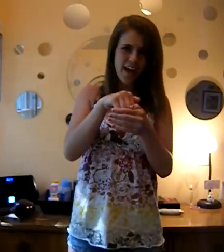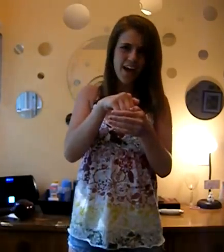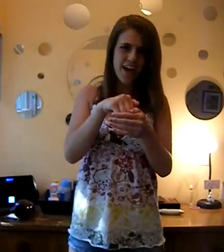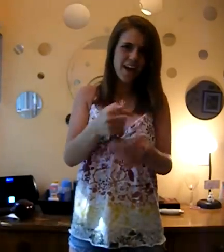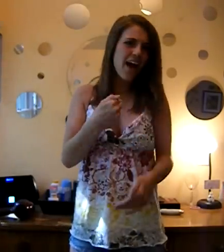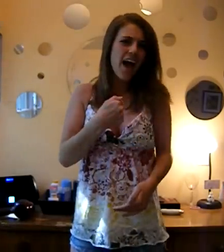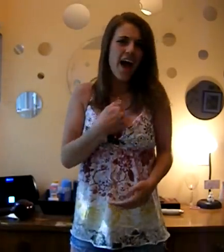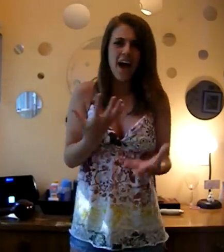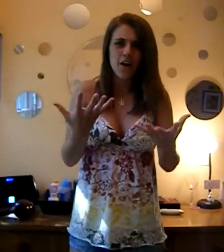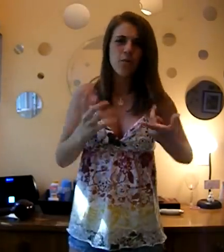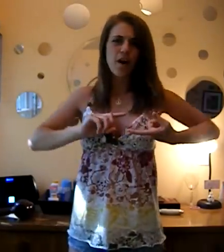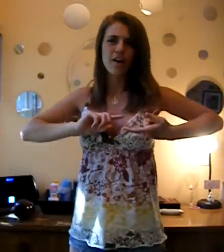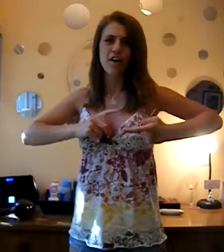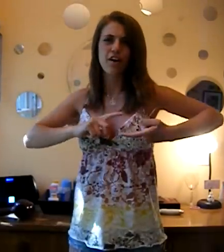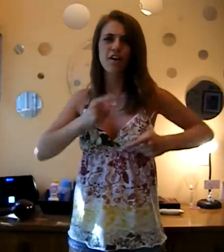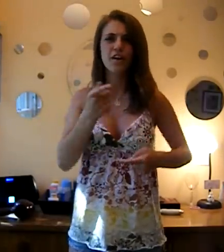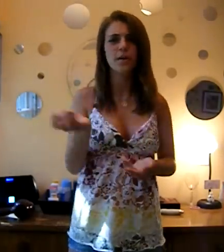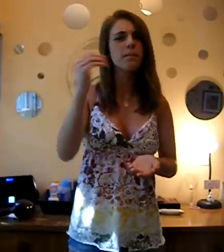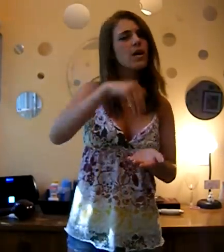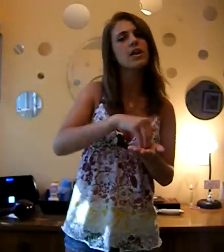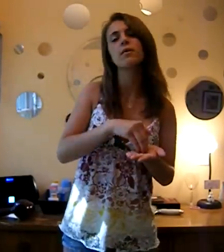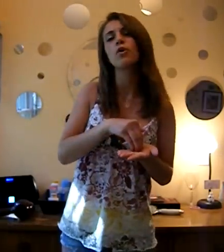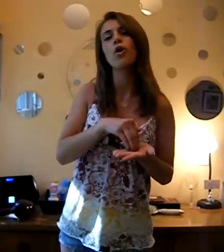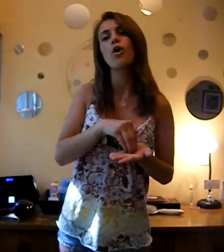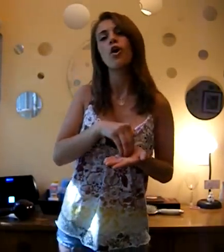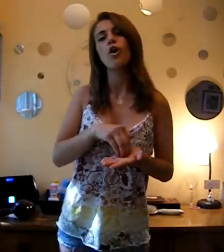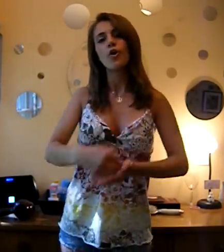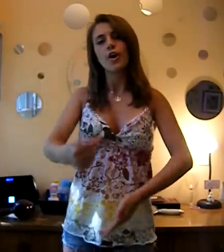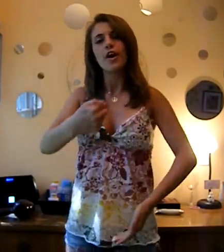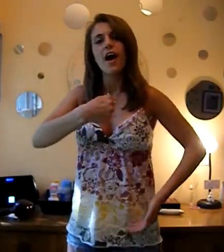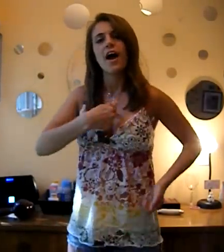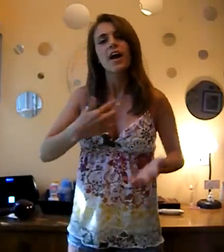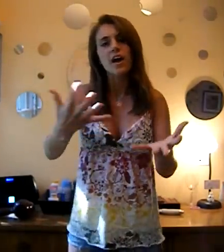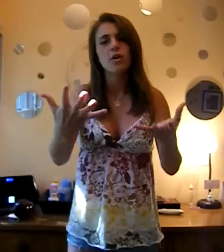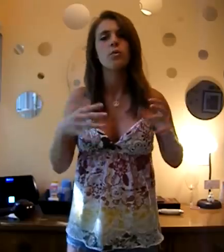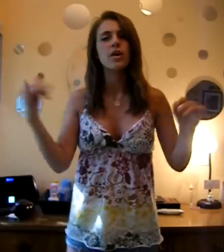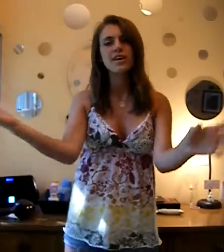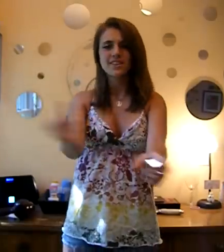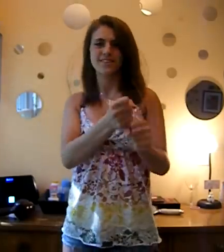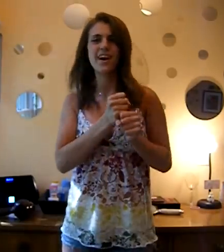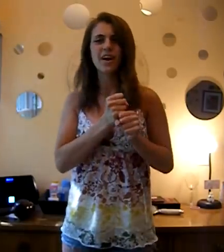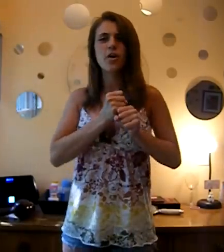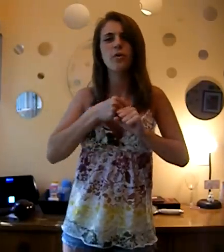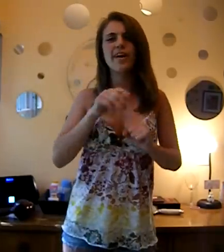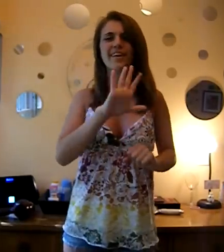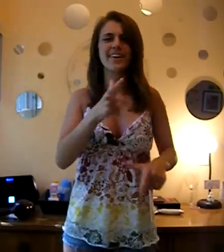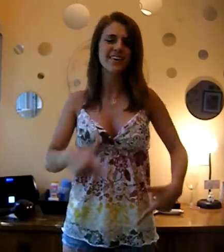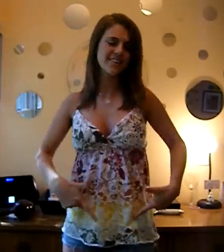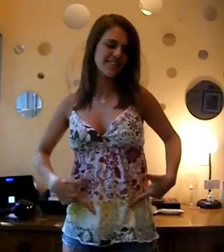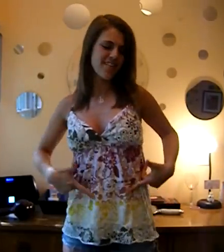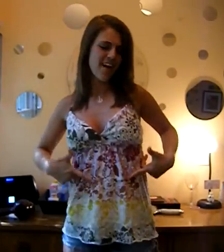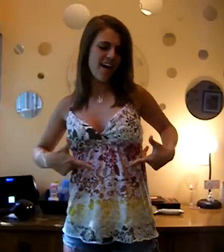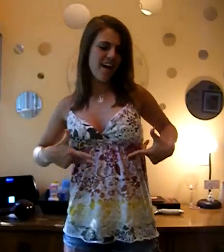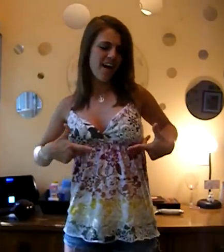I don't wanna hurt him anymore, I don't wanna take away his love,